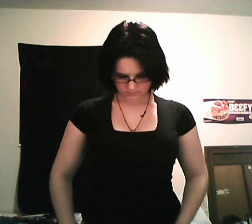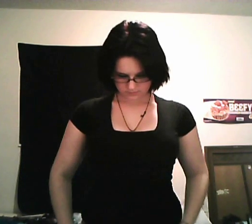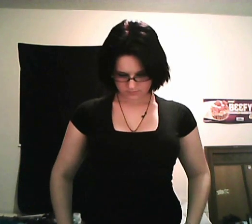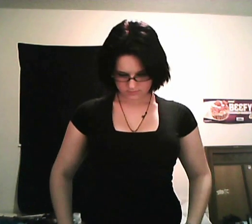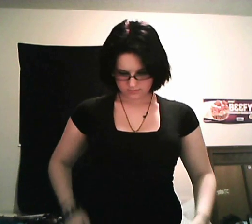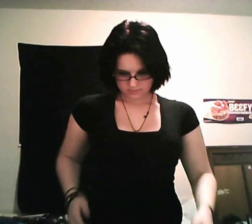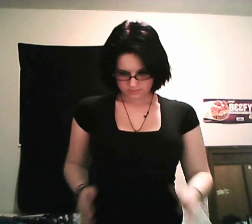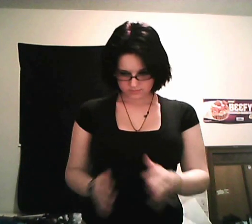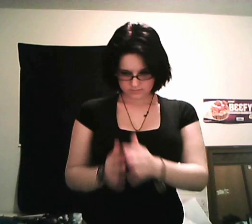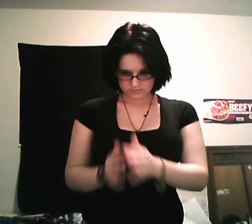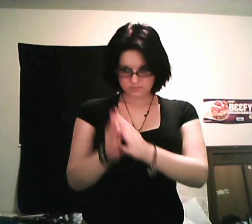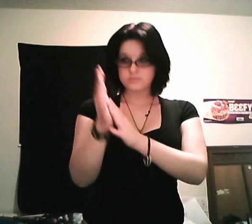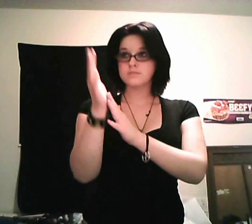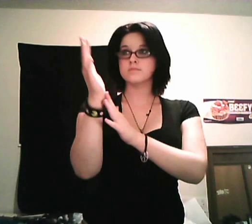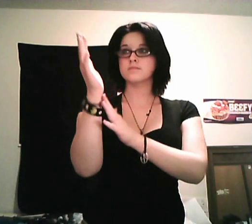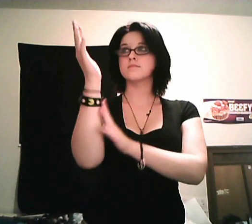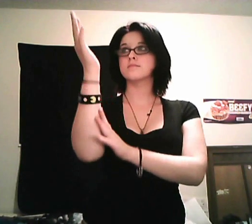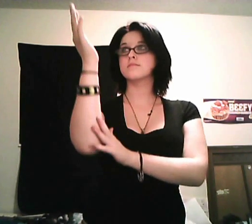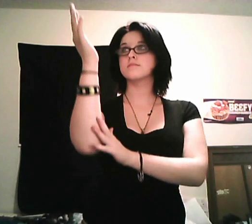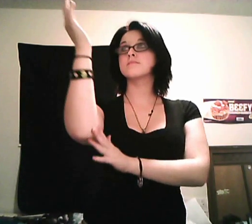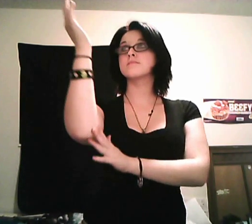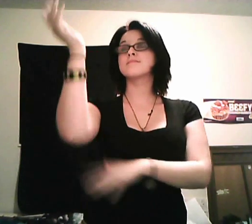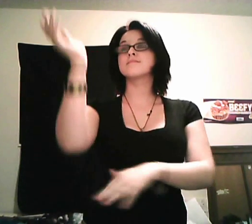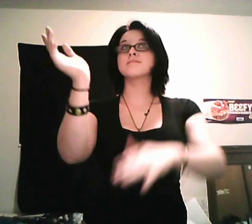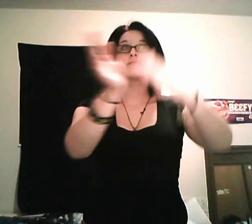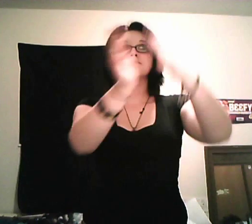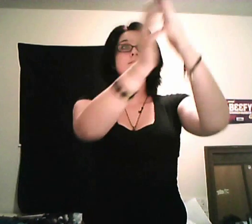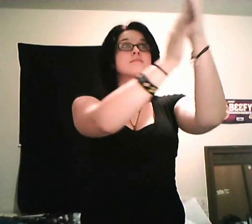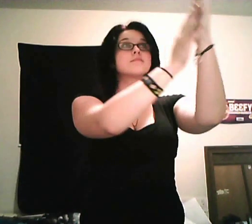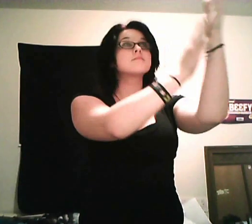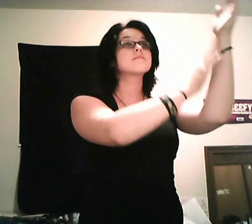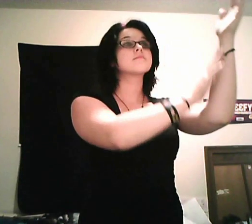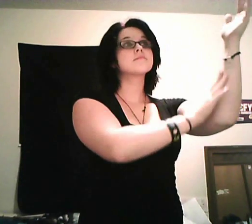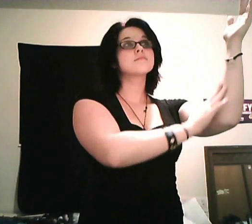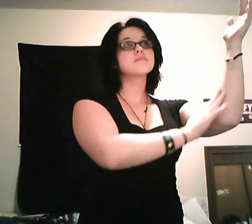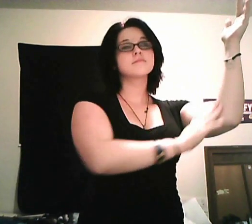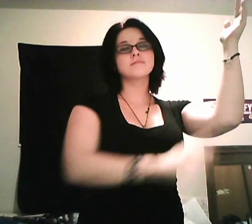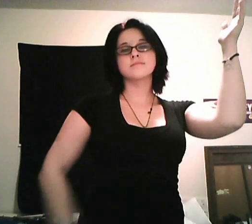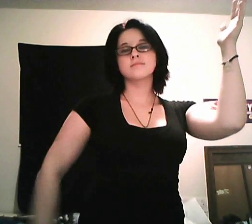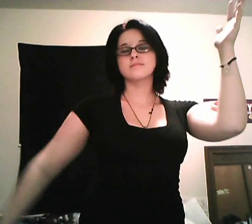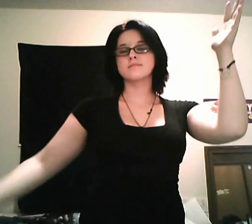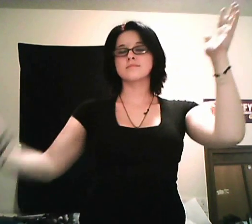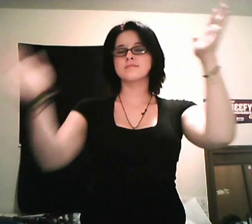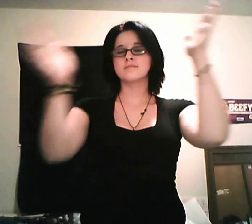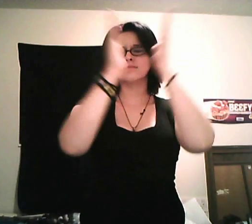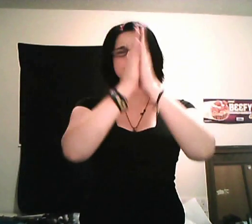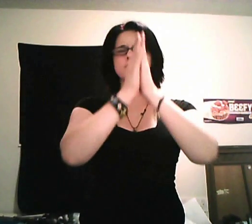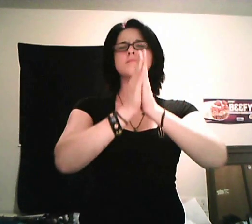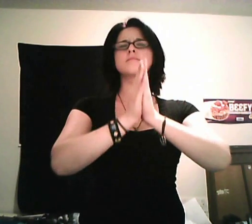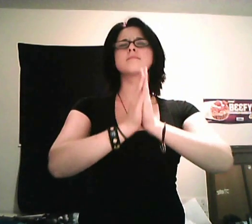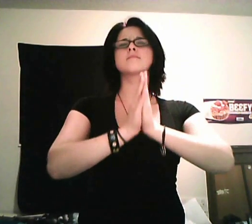And I lift my hands and pray